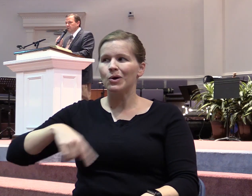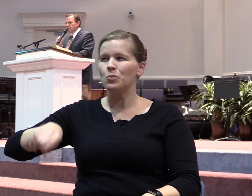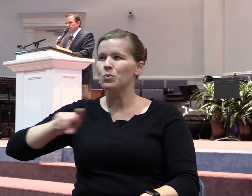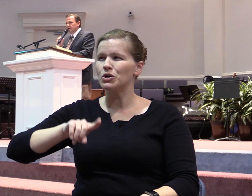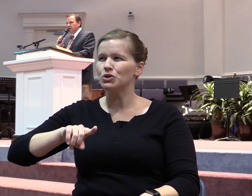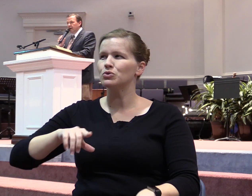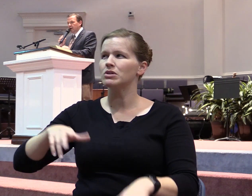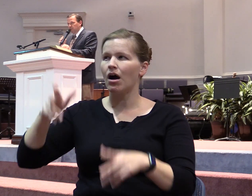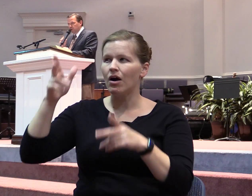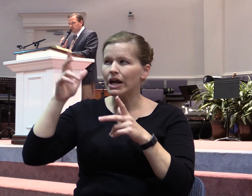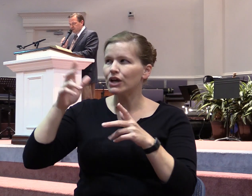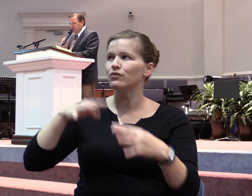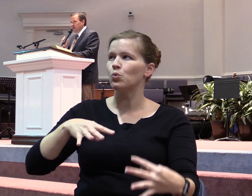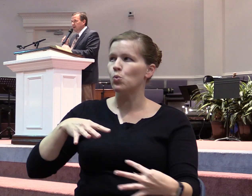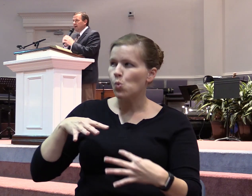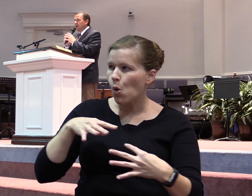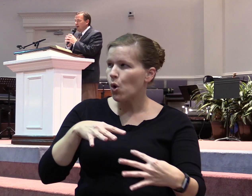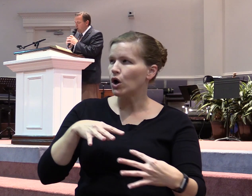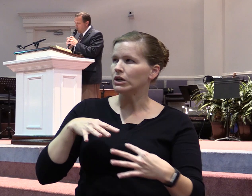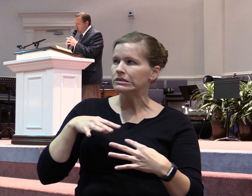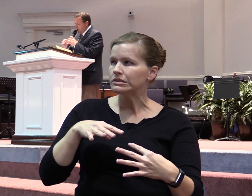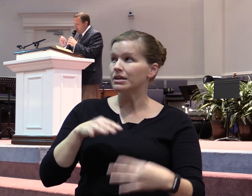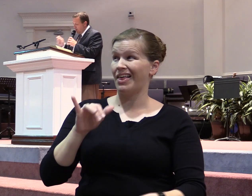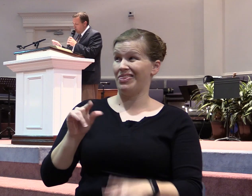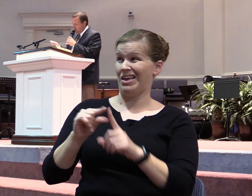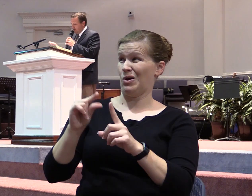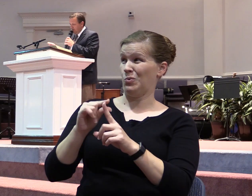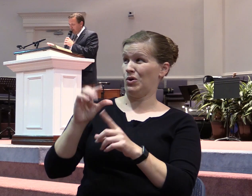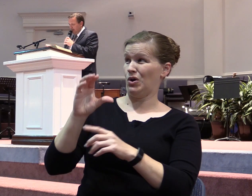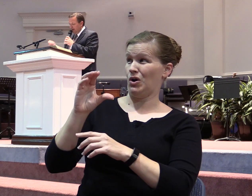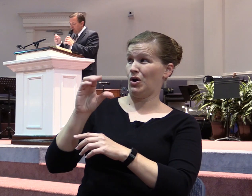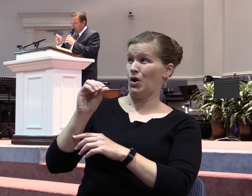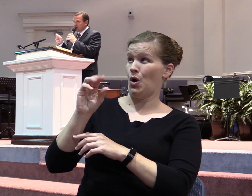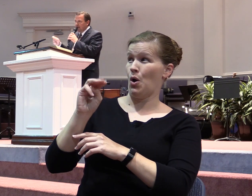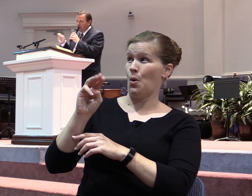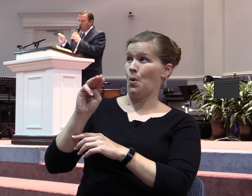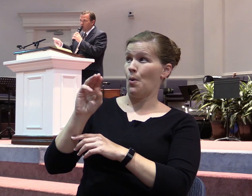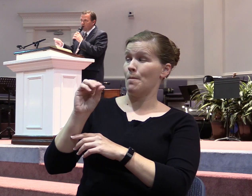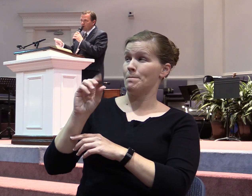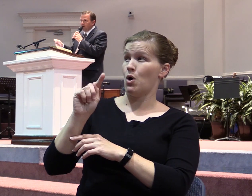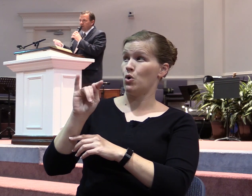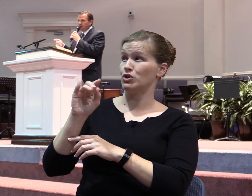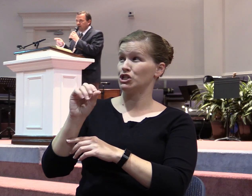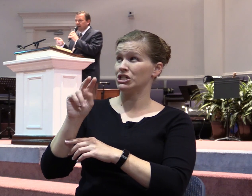and commotions. And that word commotion is the same word that